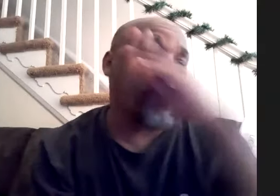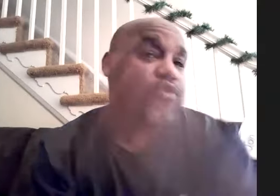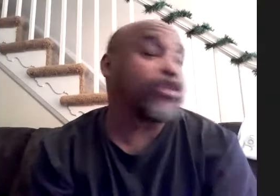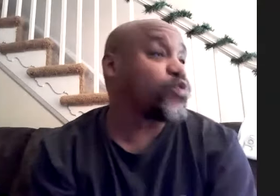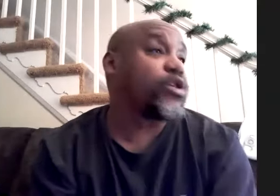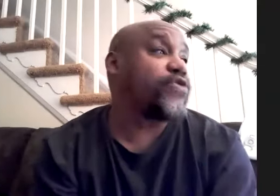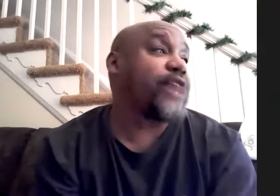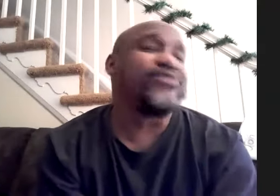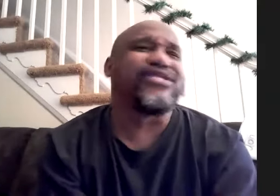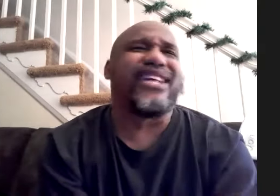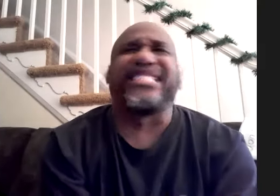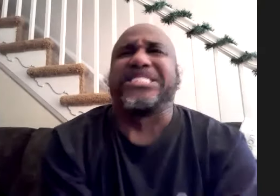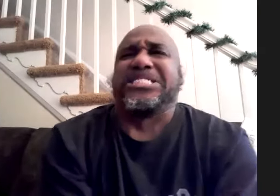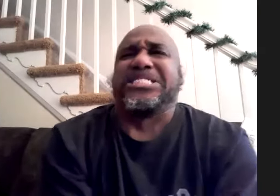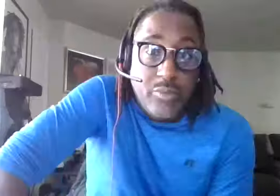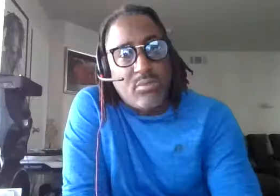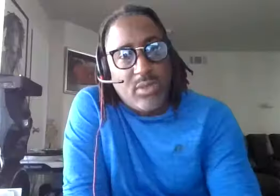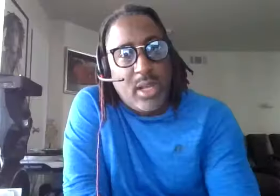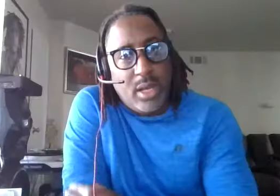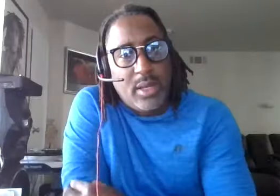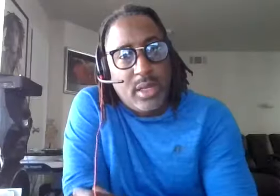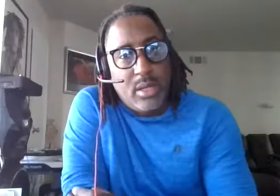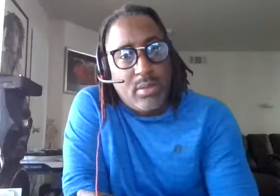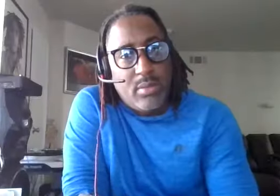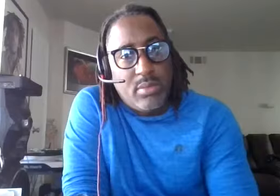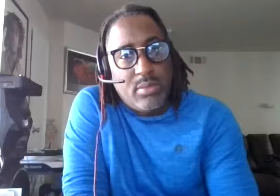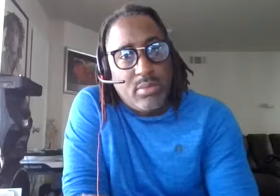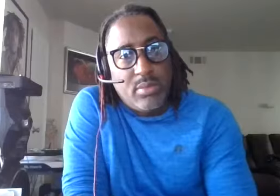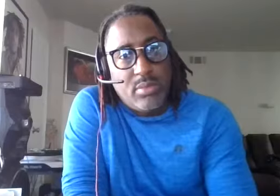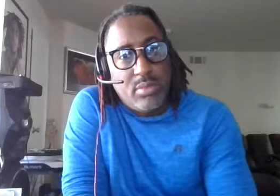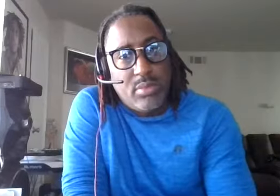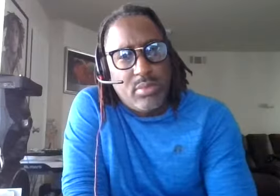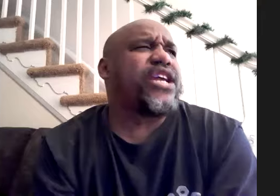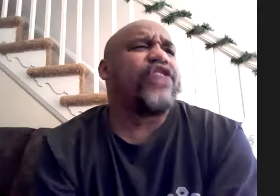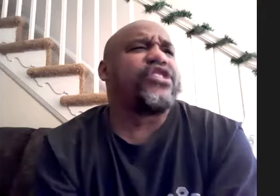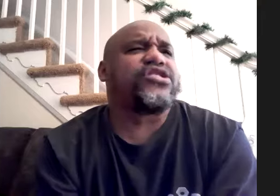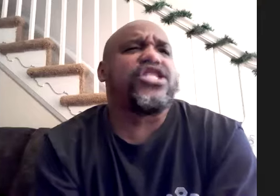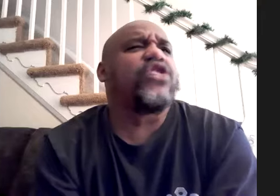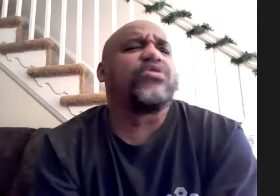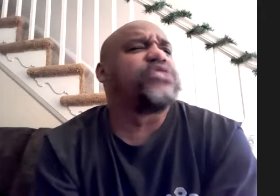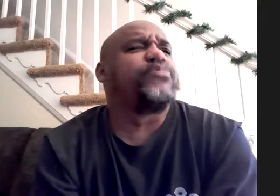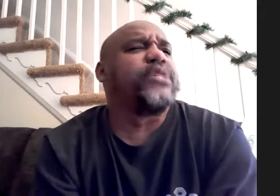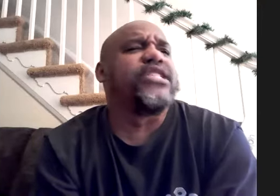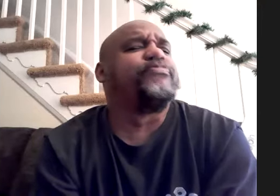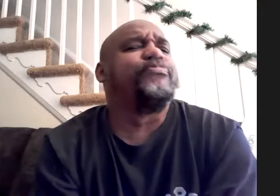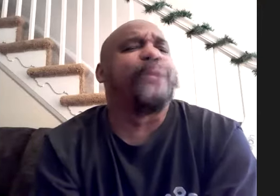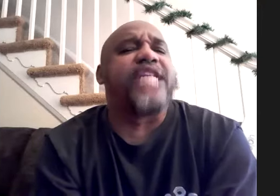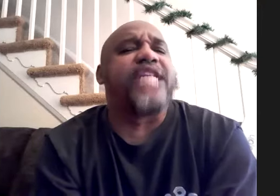his fretless work the other day and i'm just like he did an album with john mayer about a decade ago that still is is bananas